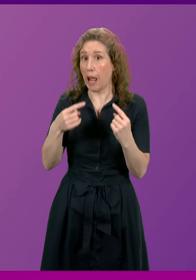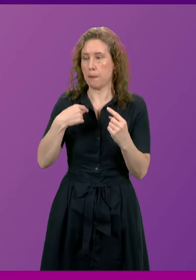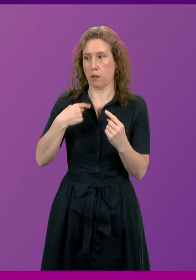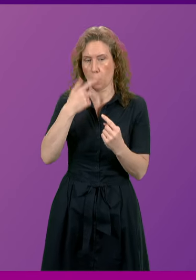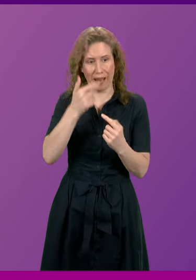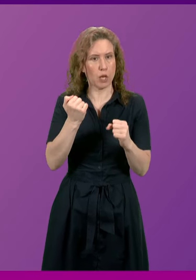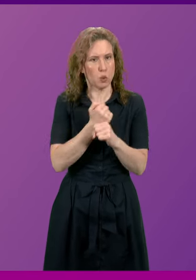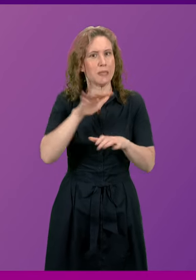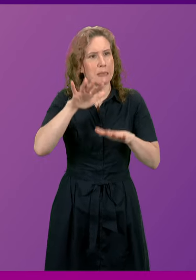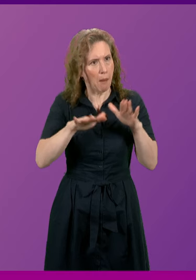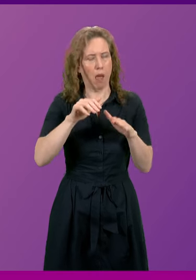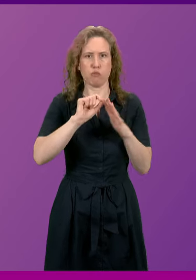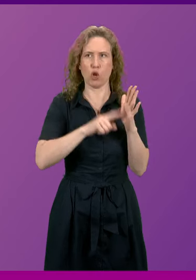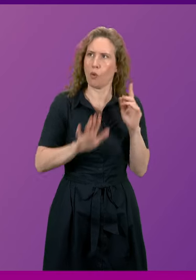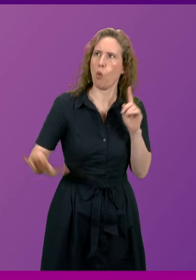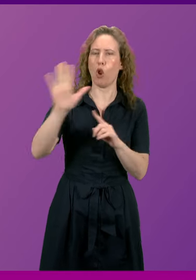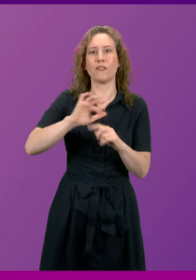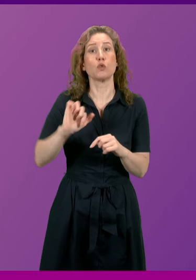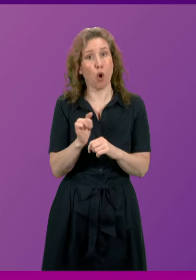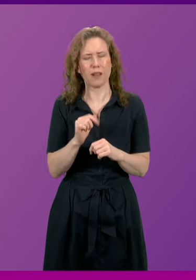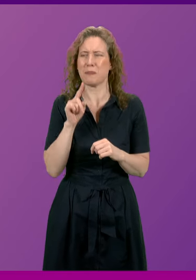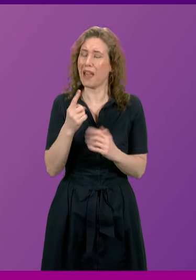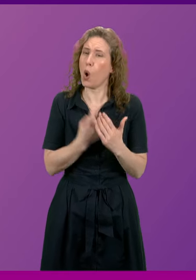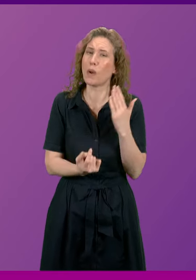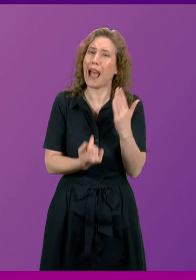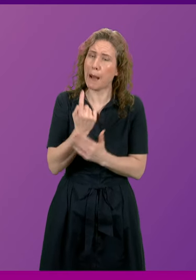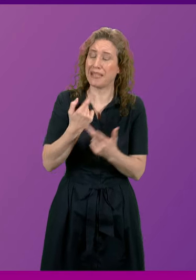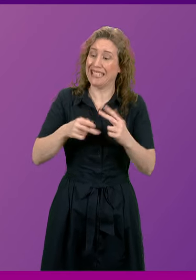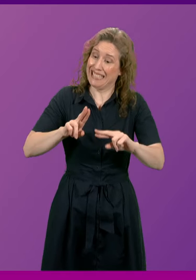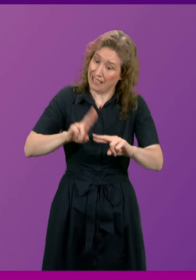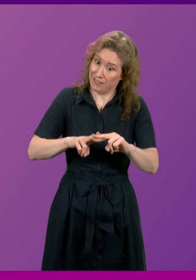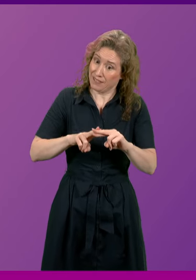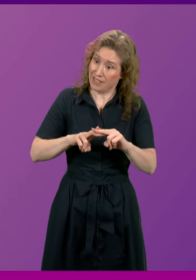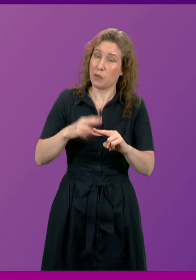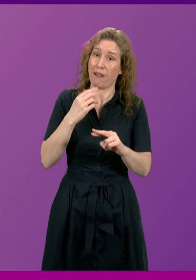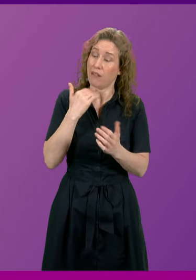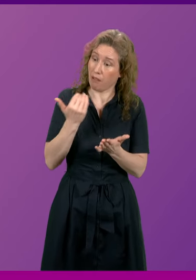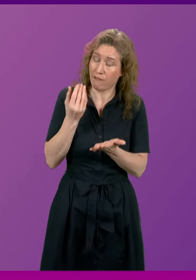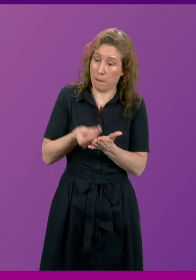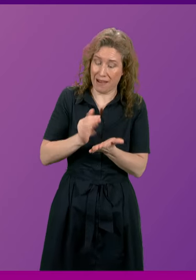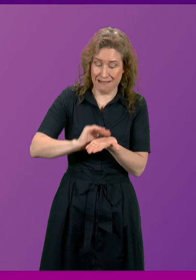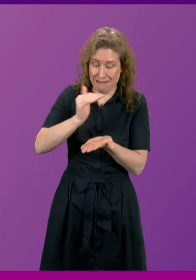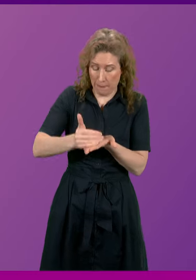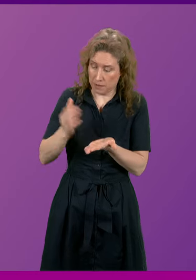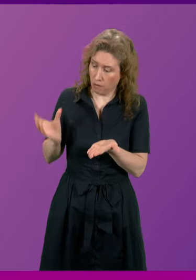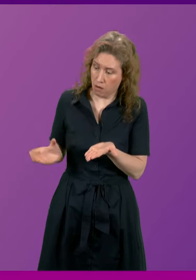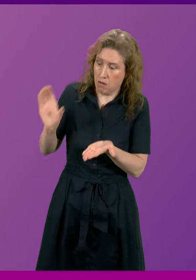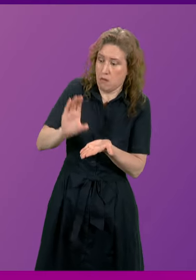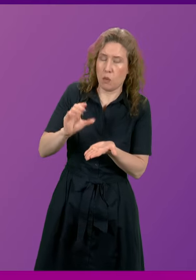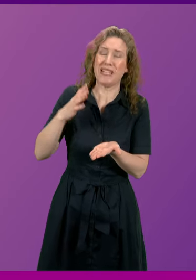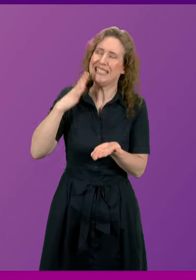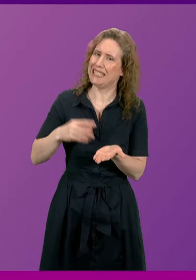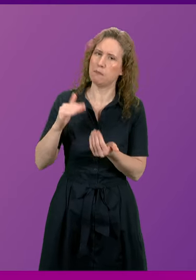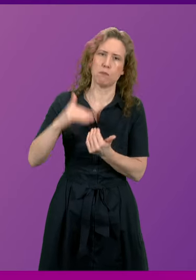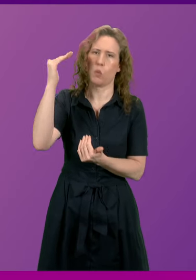projects of that character around the country but that will only come if there is a stimulation to capital investment which is absolutely desperately